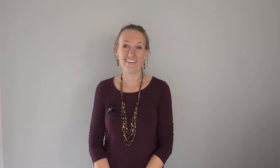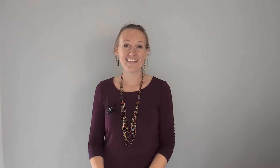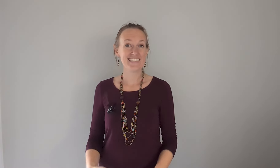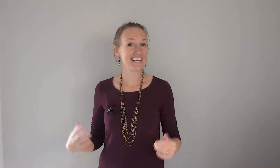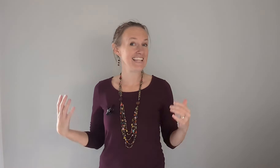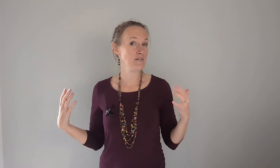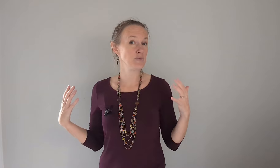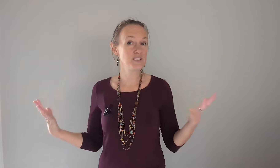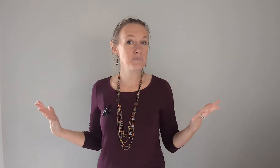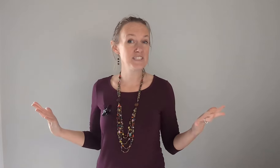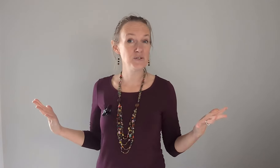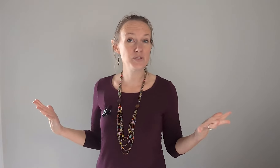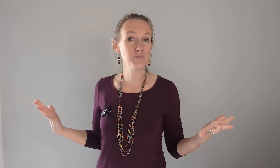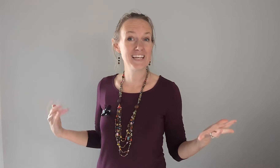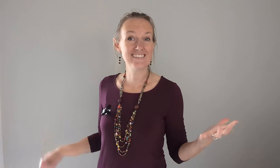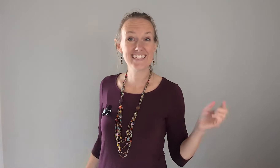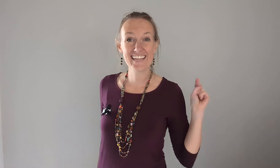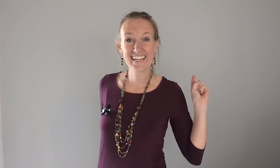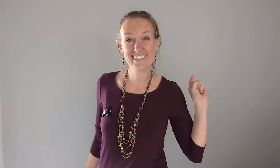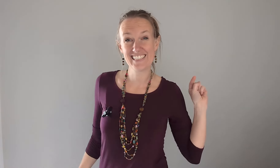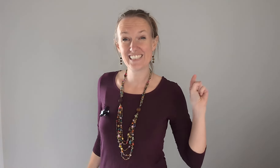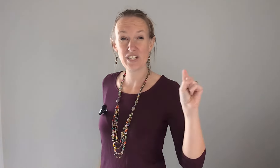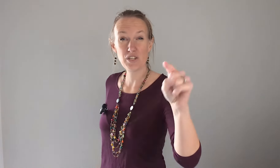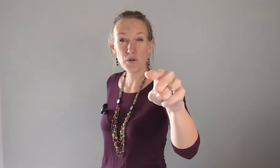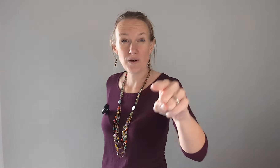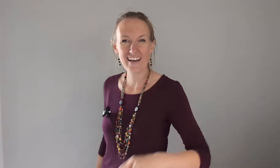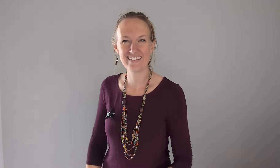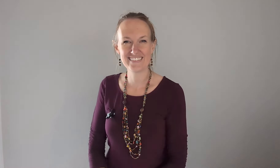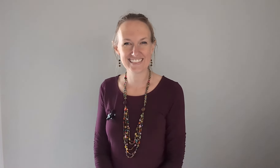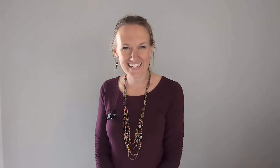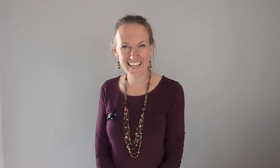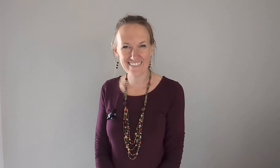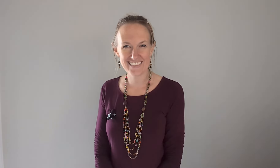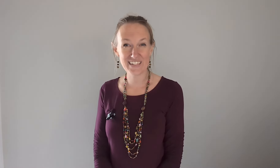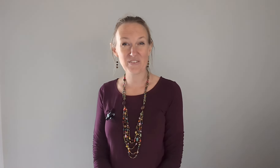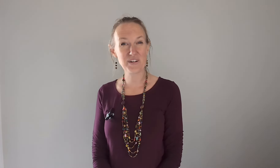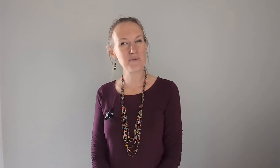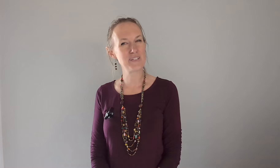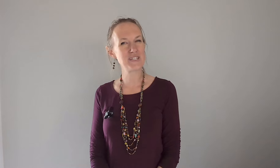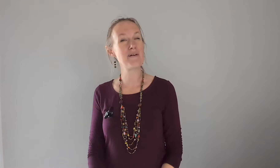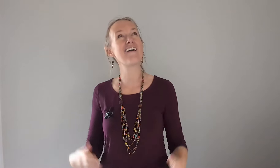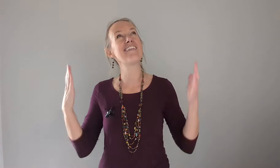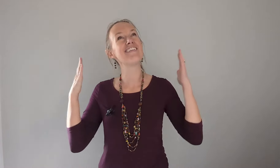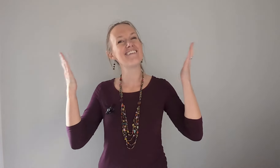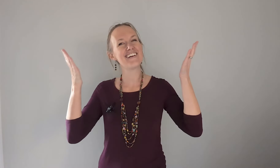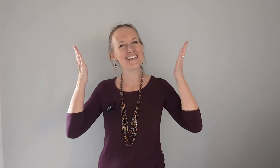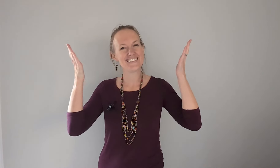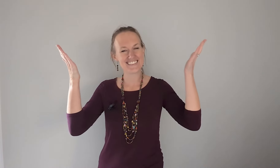sign language worship is a youtube channel dedicated to teaching you how to use sign language in order to worship our lord and